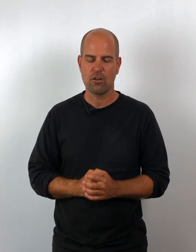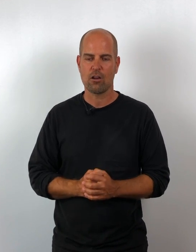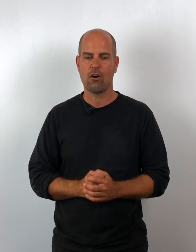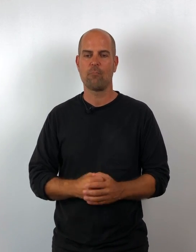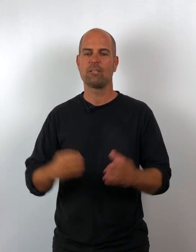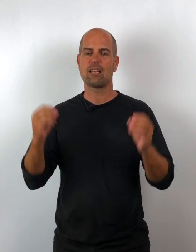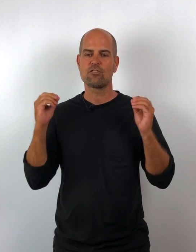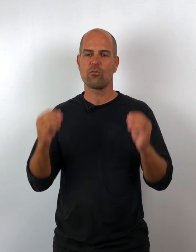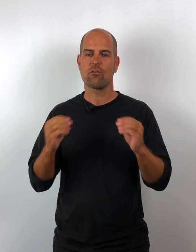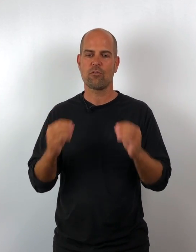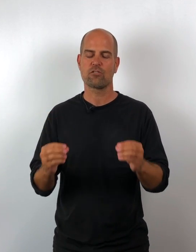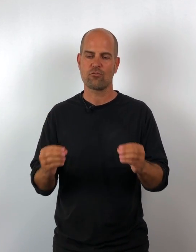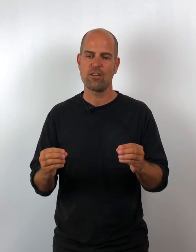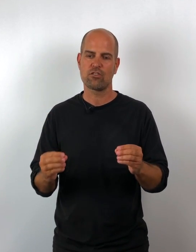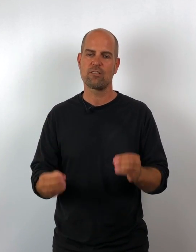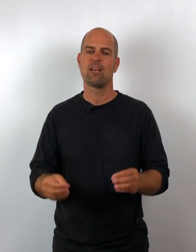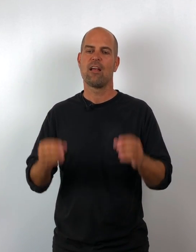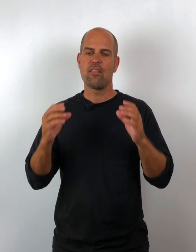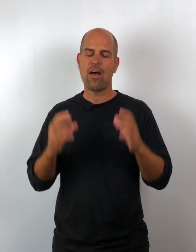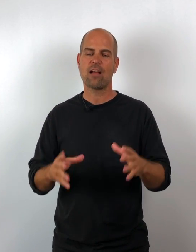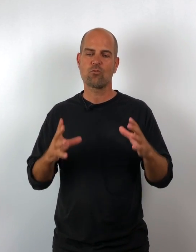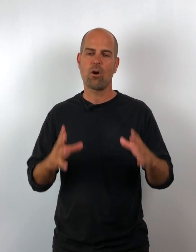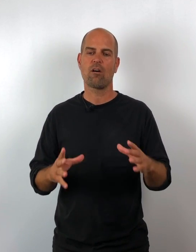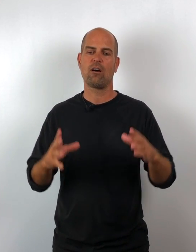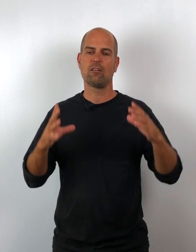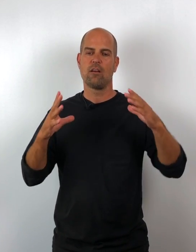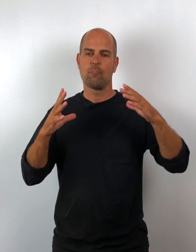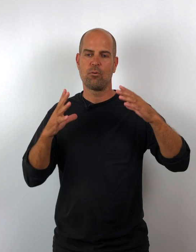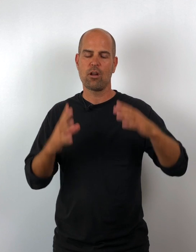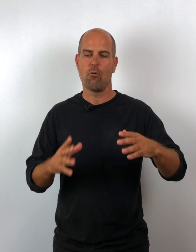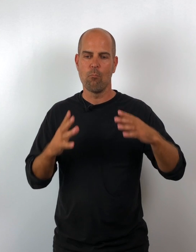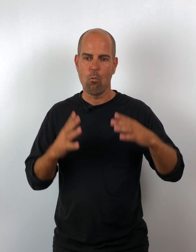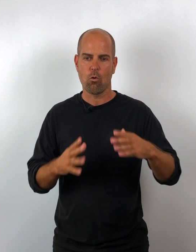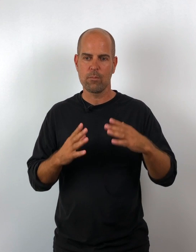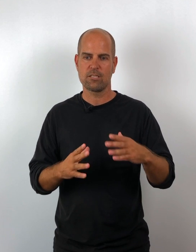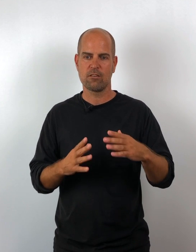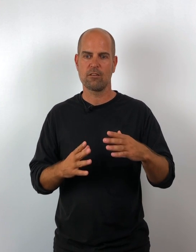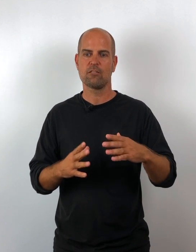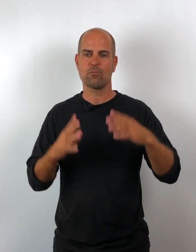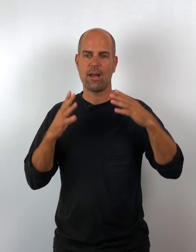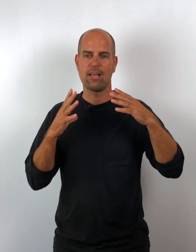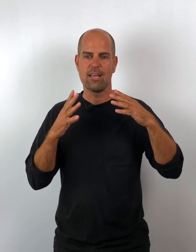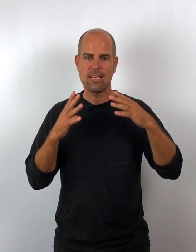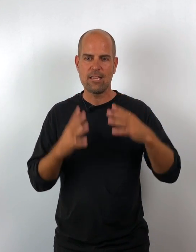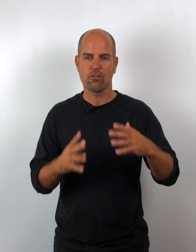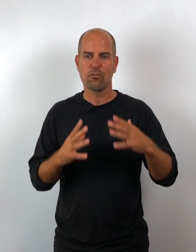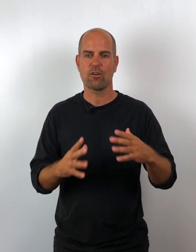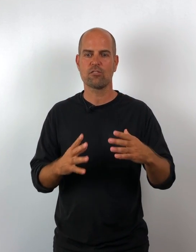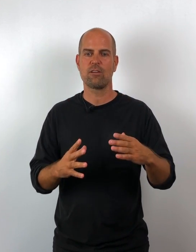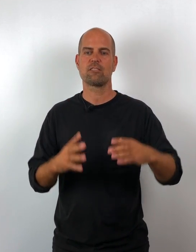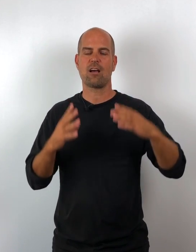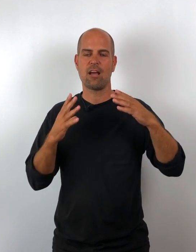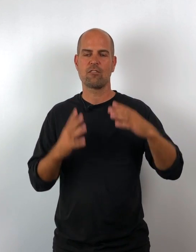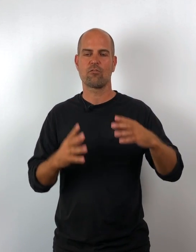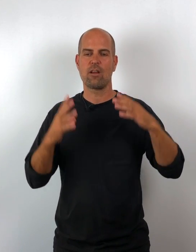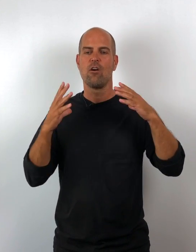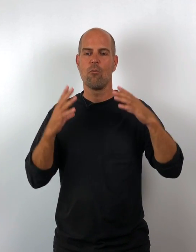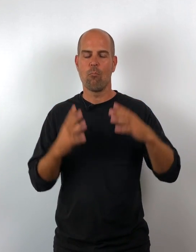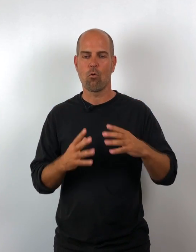.com, let us know your frustrations. That's where I'll put out more material. So when I hear your frustrations, I can create more